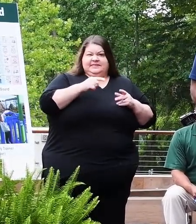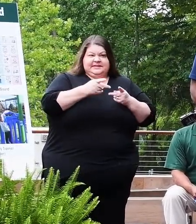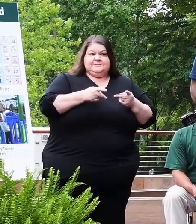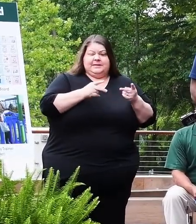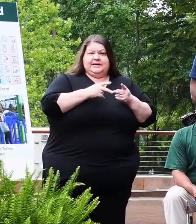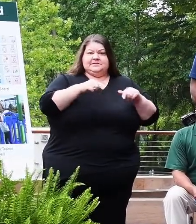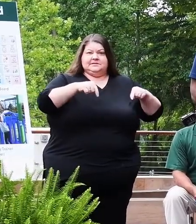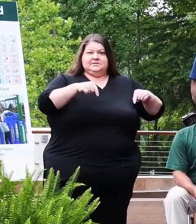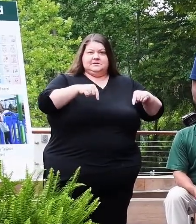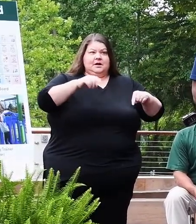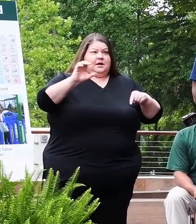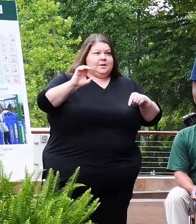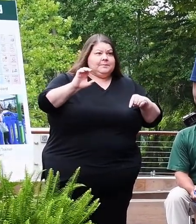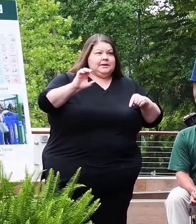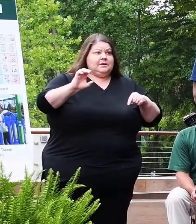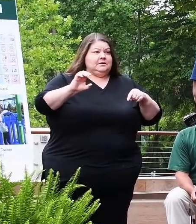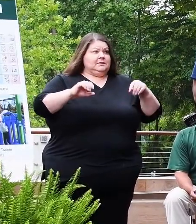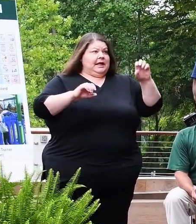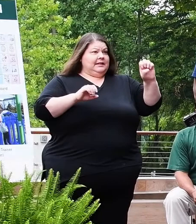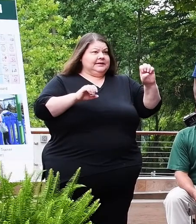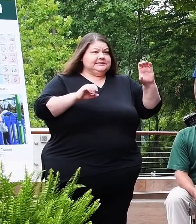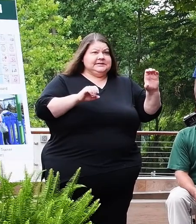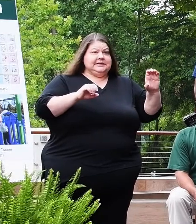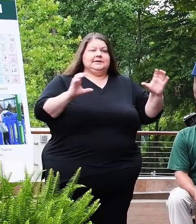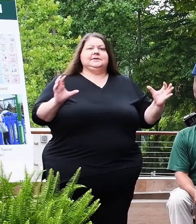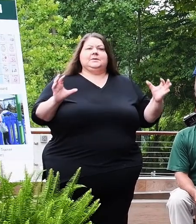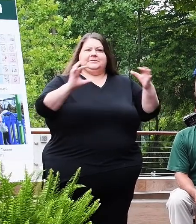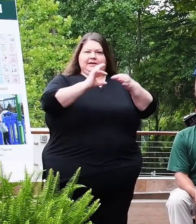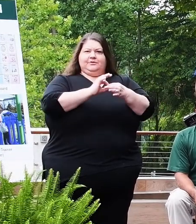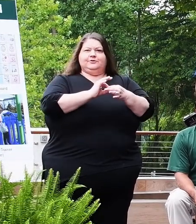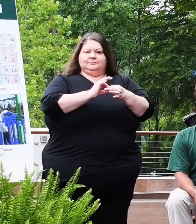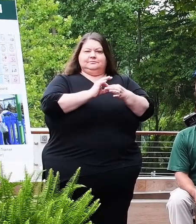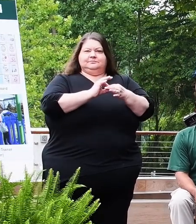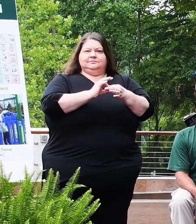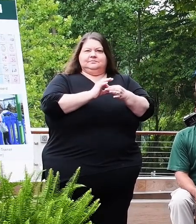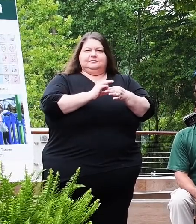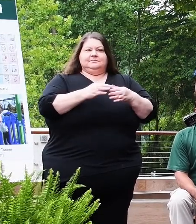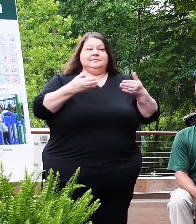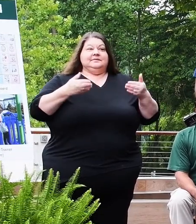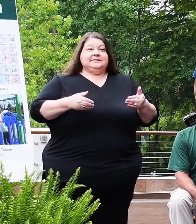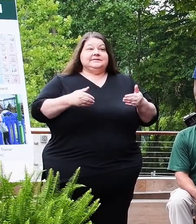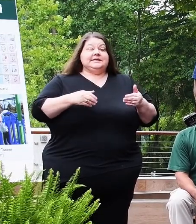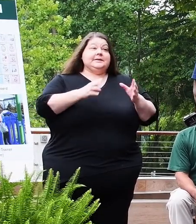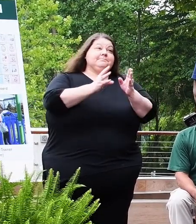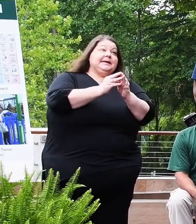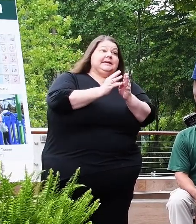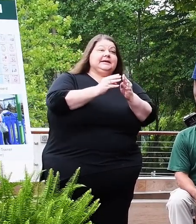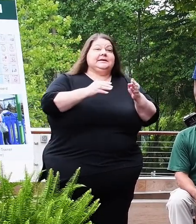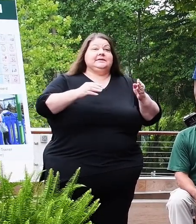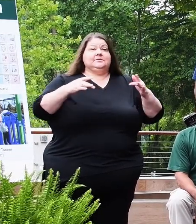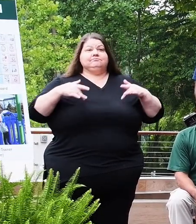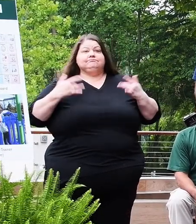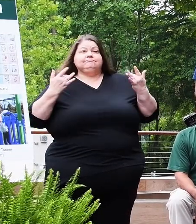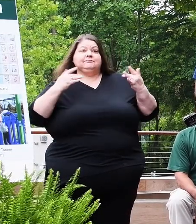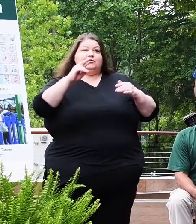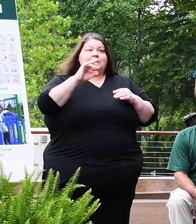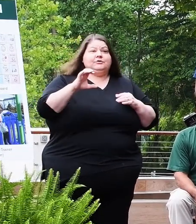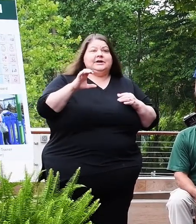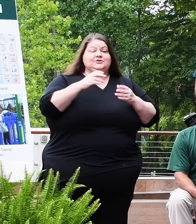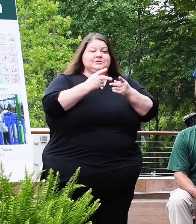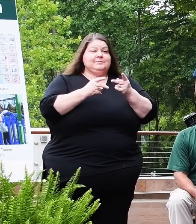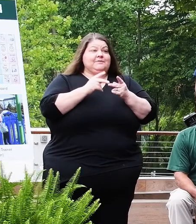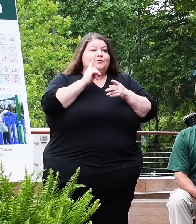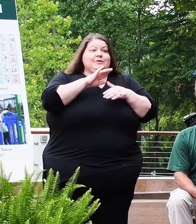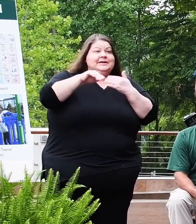and Ellicott City come together. It is a meeting and recreation spot for our entire community